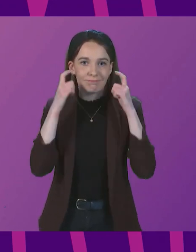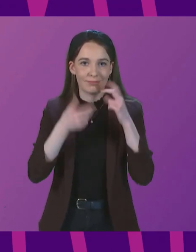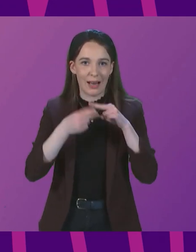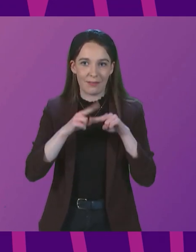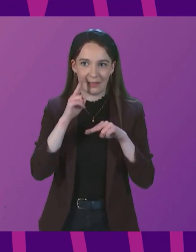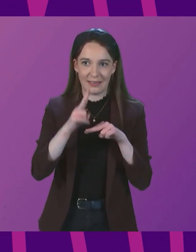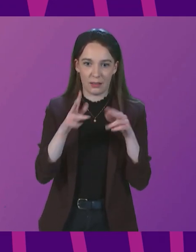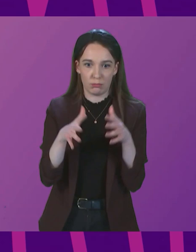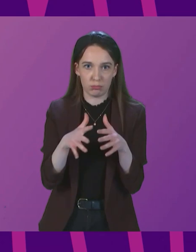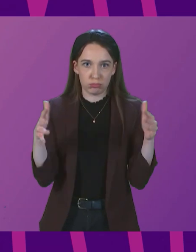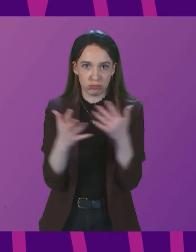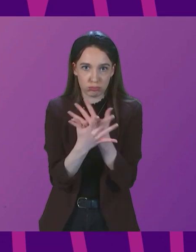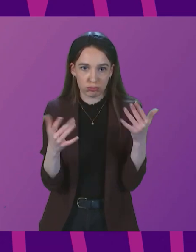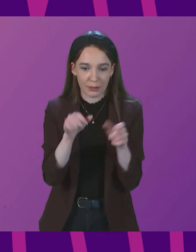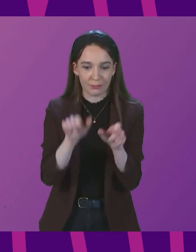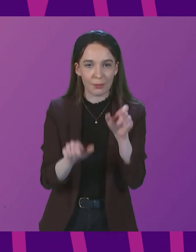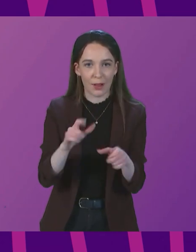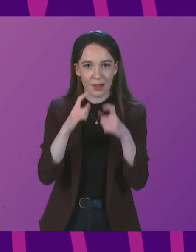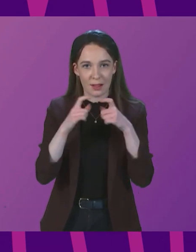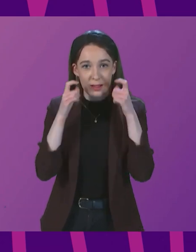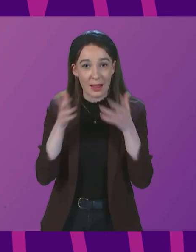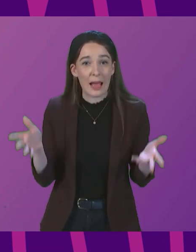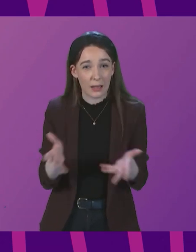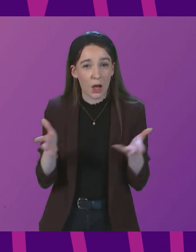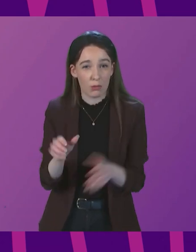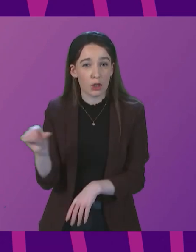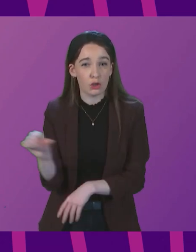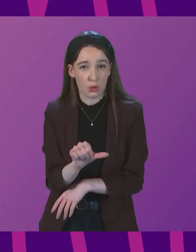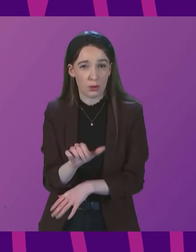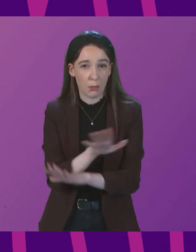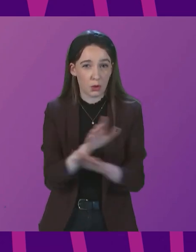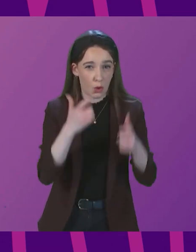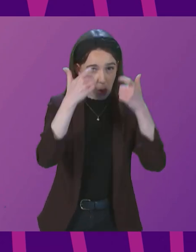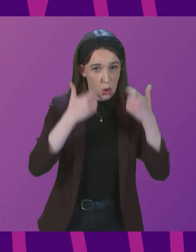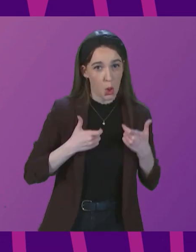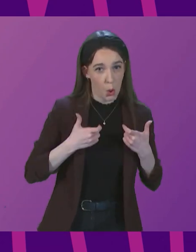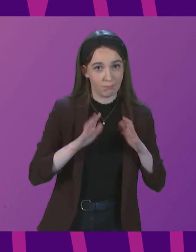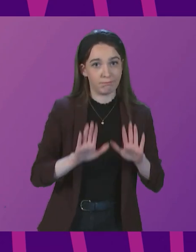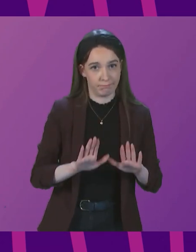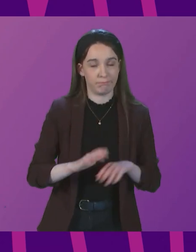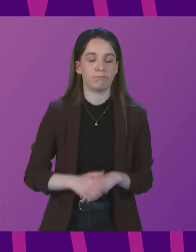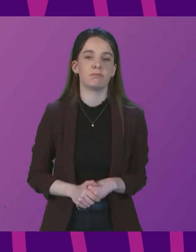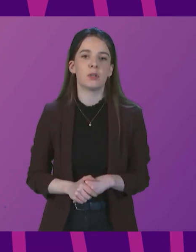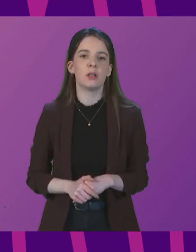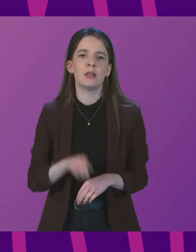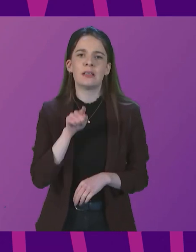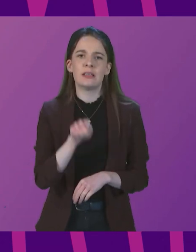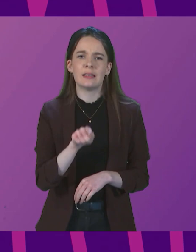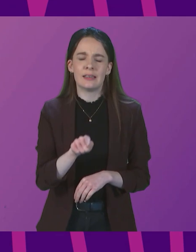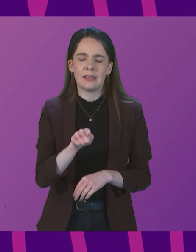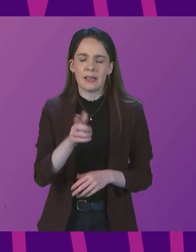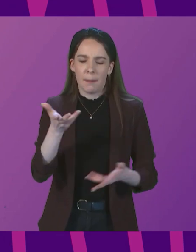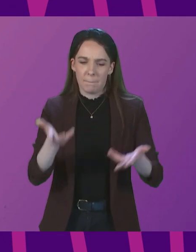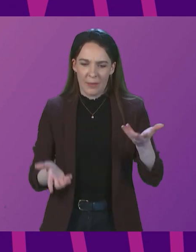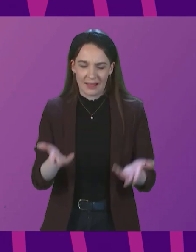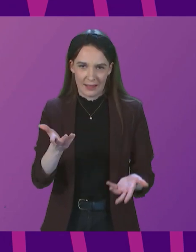numbers of people are present. This phased approach strikes, I think, a sensible balance between our desire to remove this one